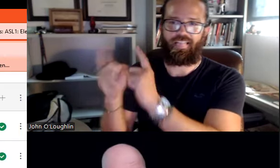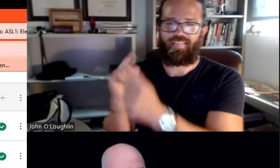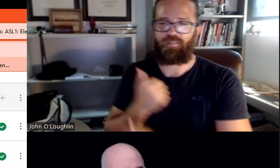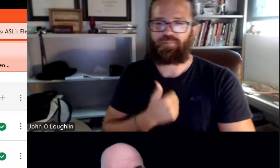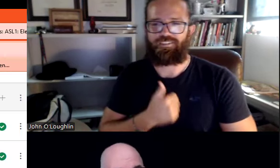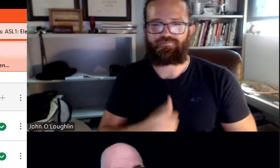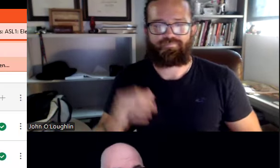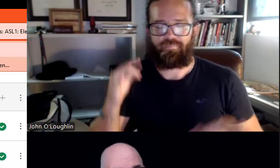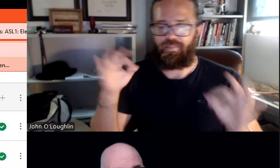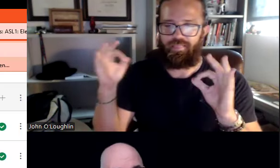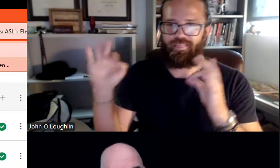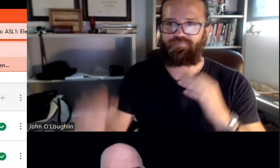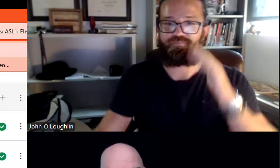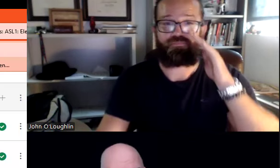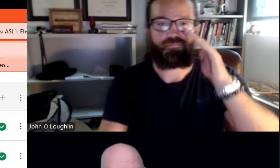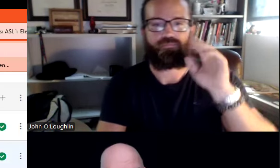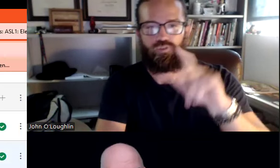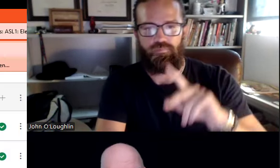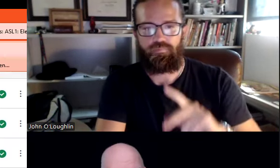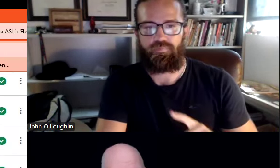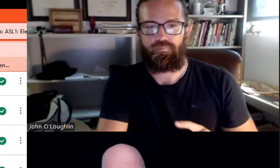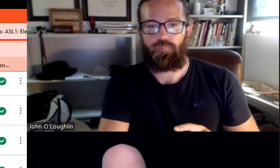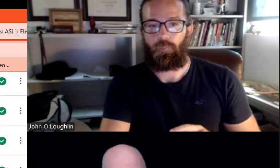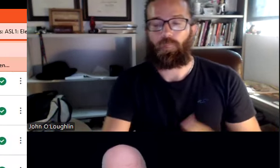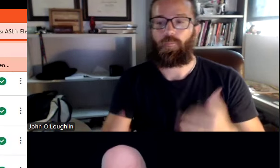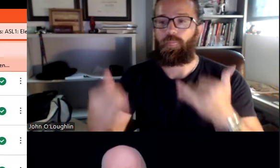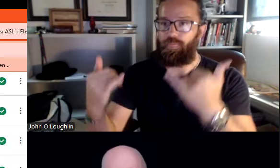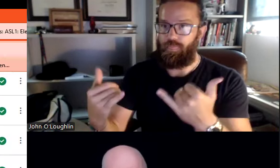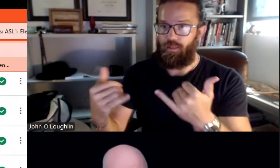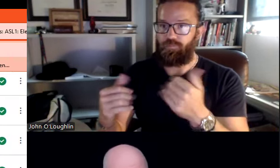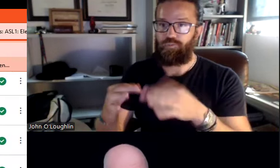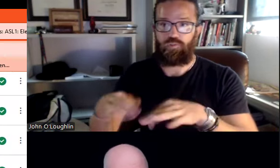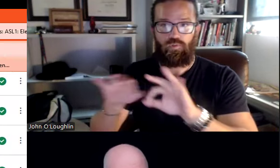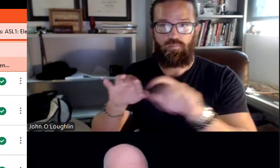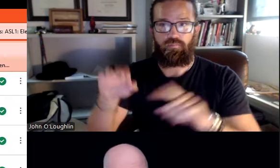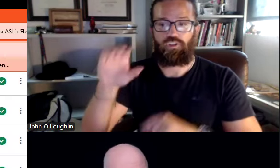My colleagues are passing by my office. So, it's a little bit distracting for me.